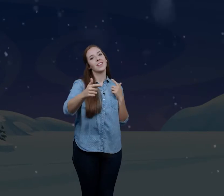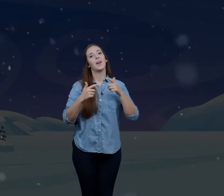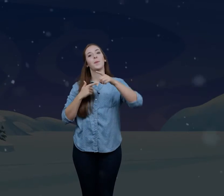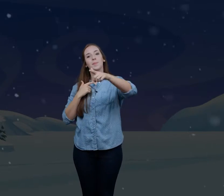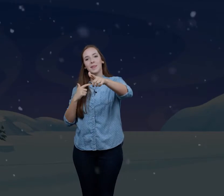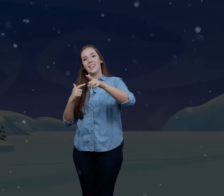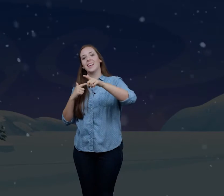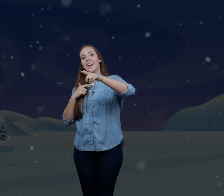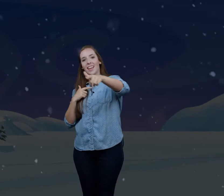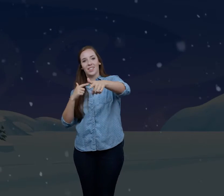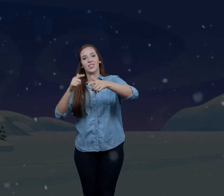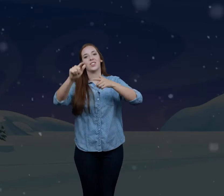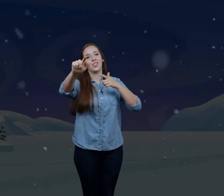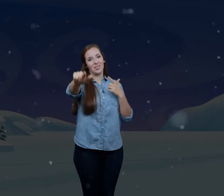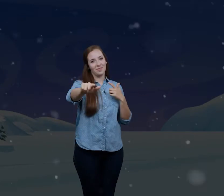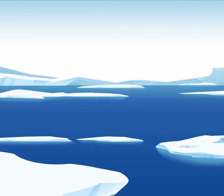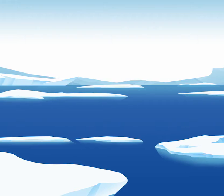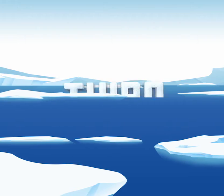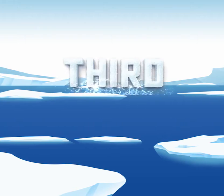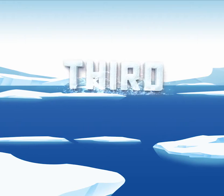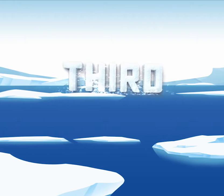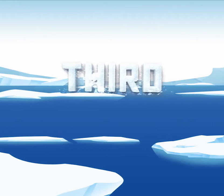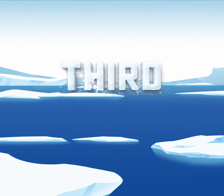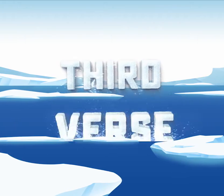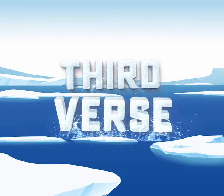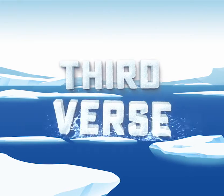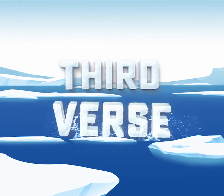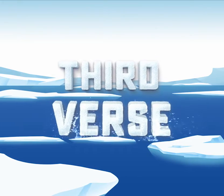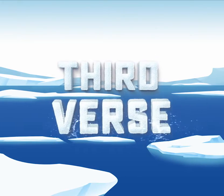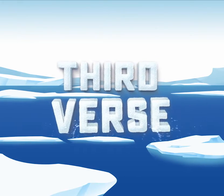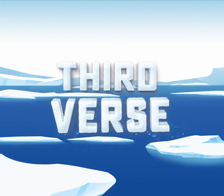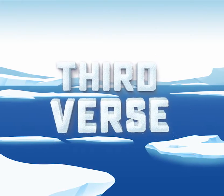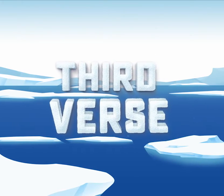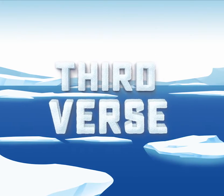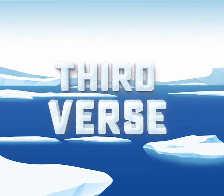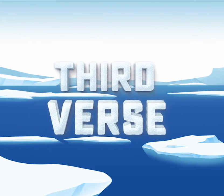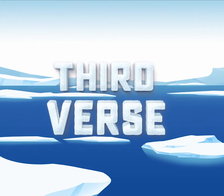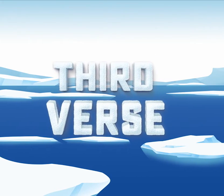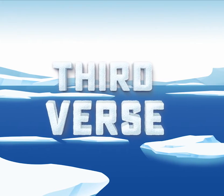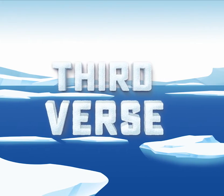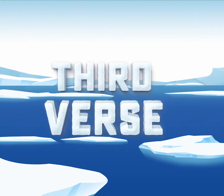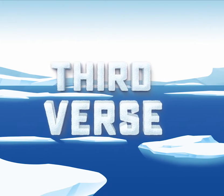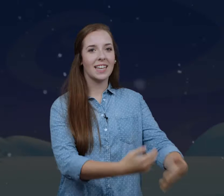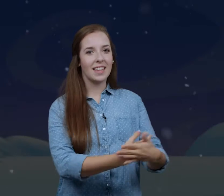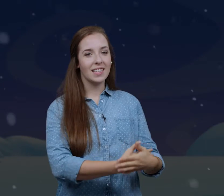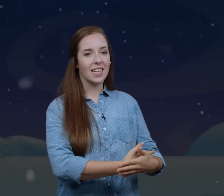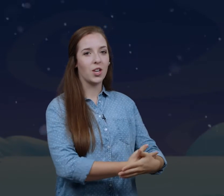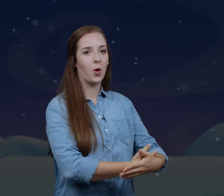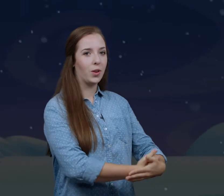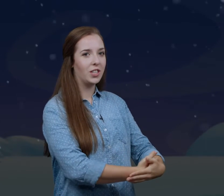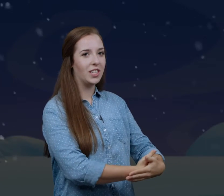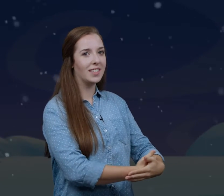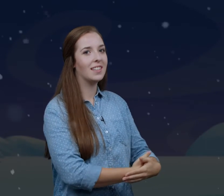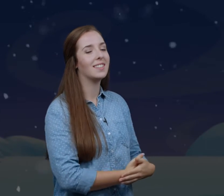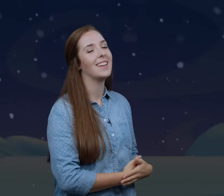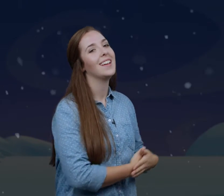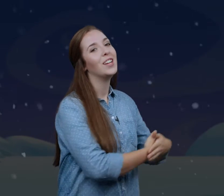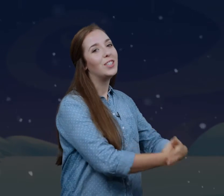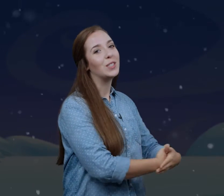Me and you. Now on to the next verse. I'm going to put your hands like this like you're holding Jesus. Jesus